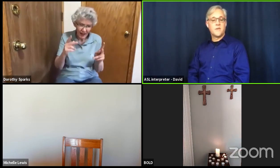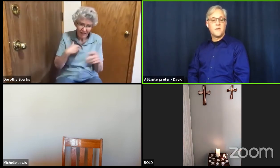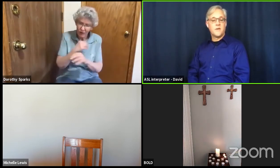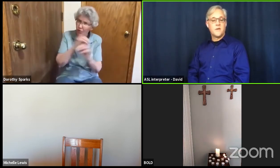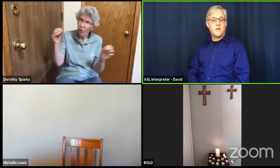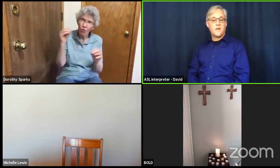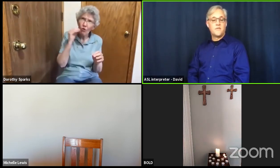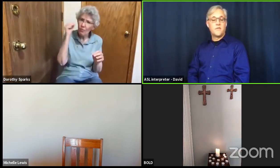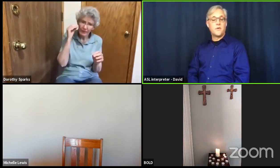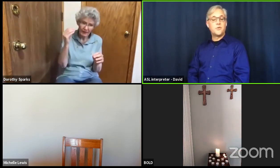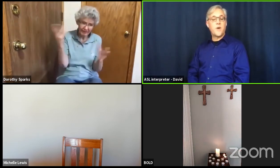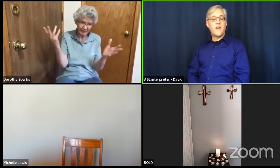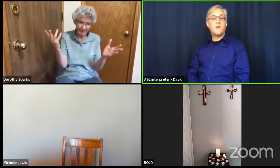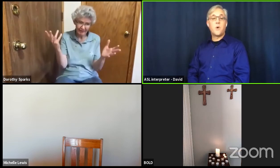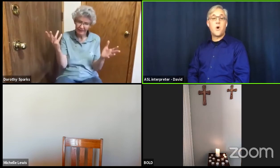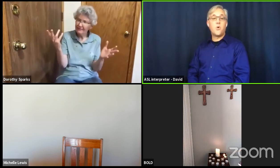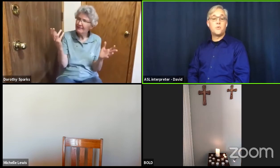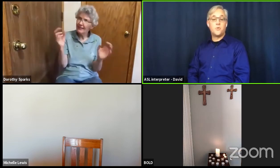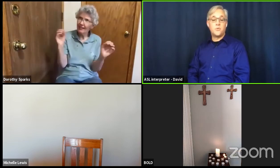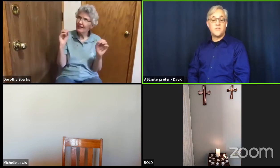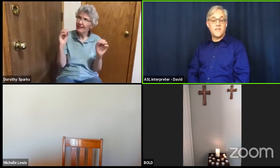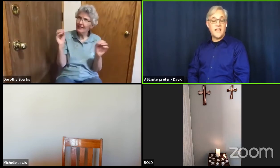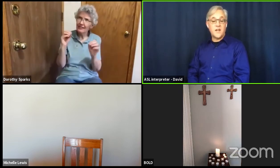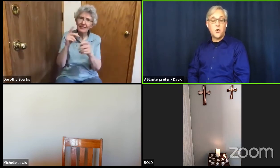for those who have no home to stay at home in